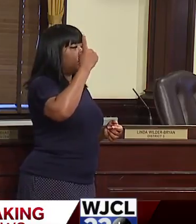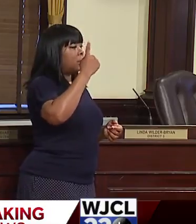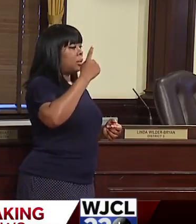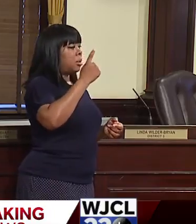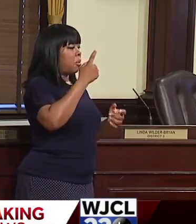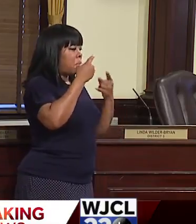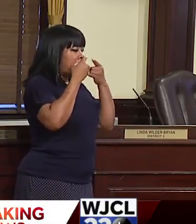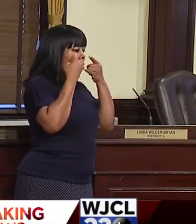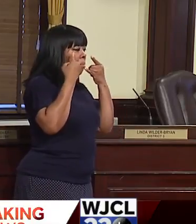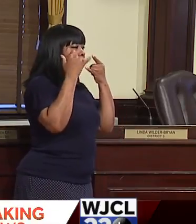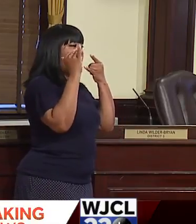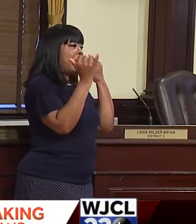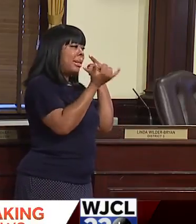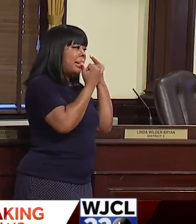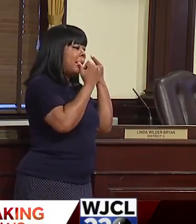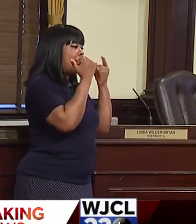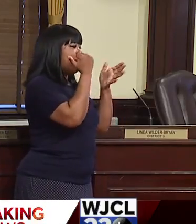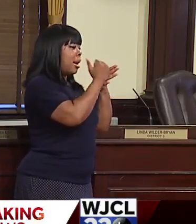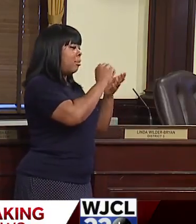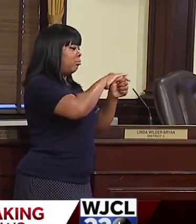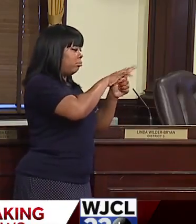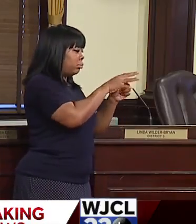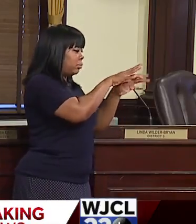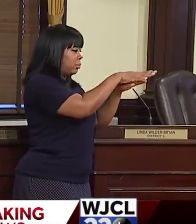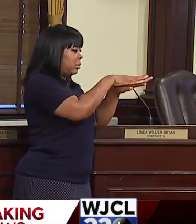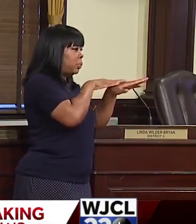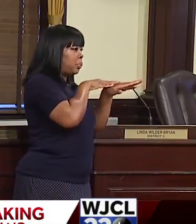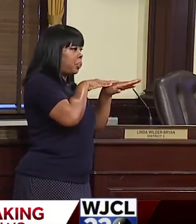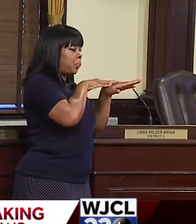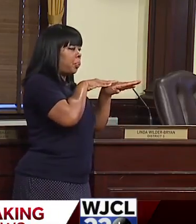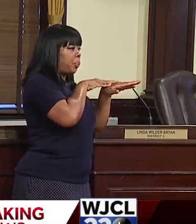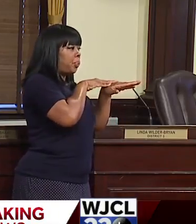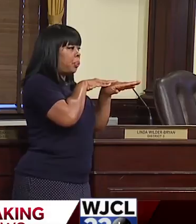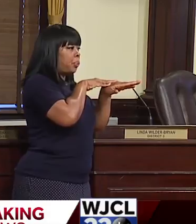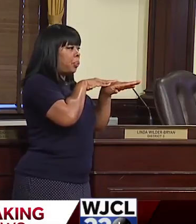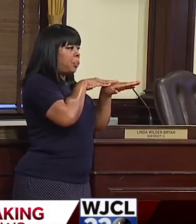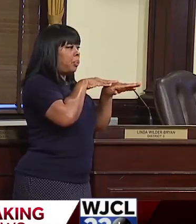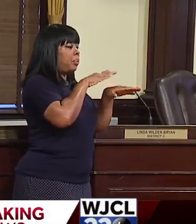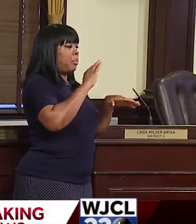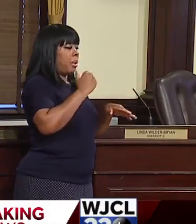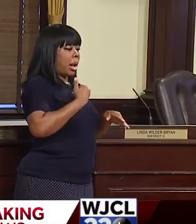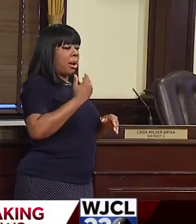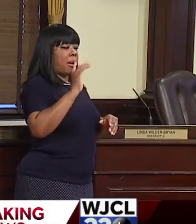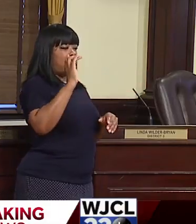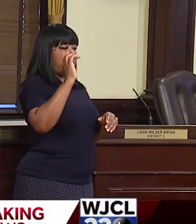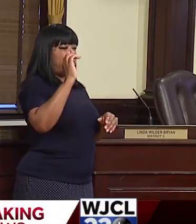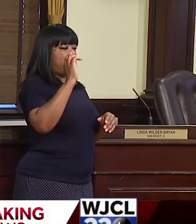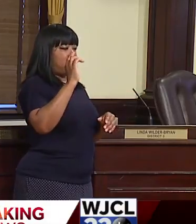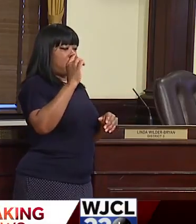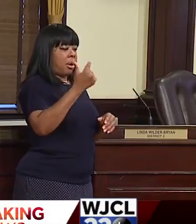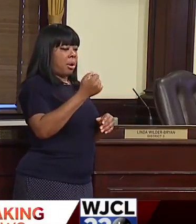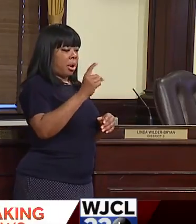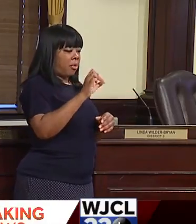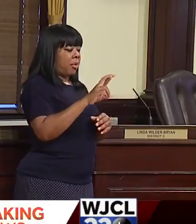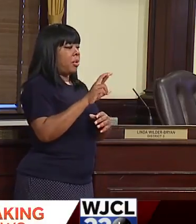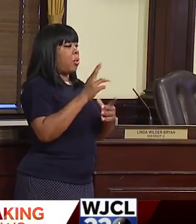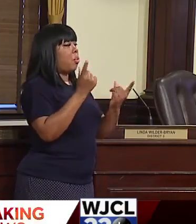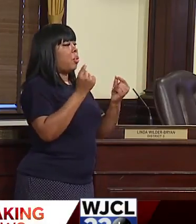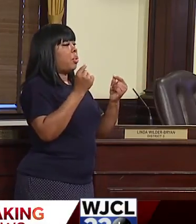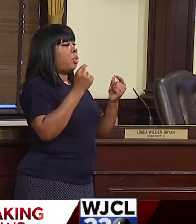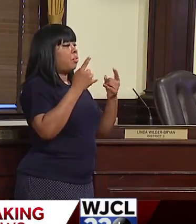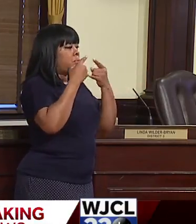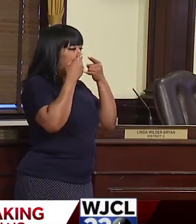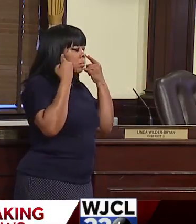we know that wearing mask helps slow the spread. Um, that is among the things our governor is asking us to do, wear a